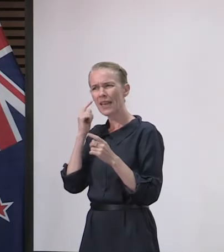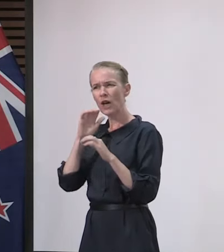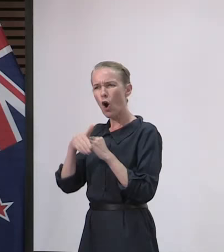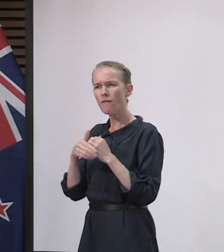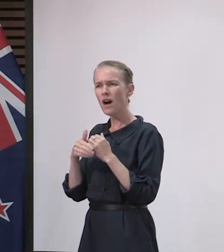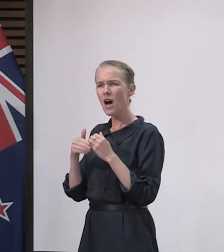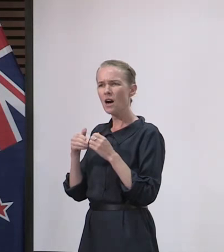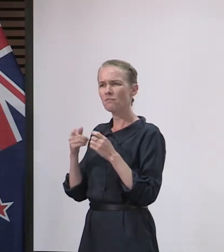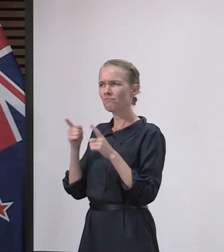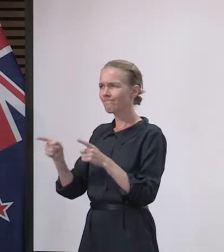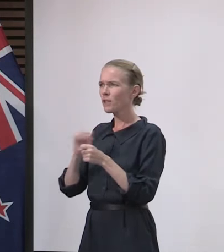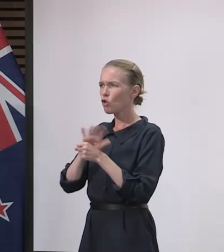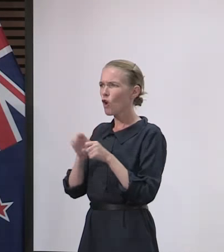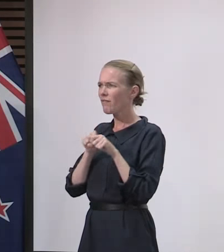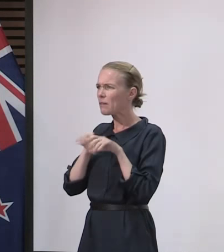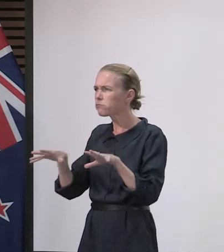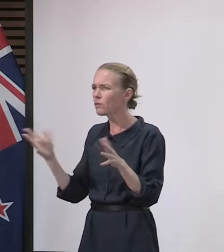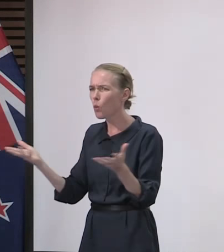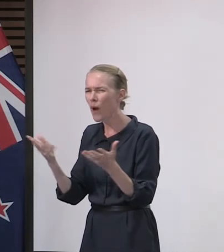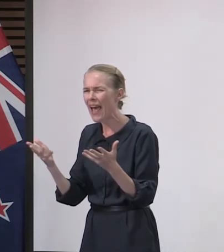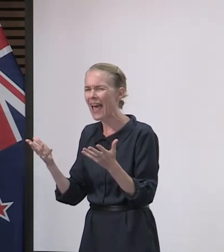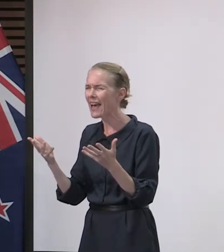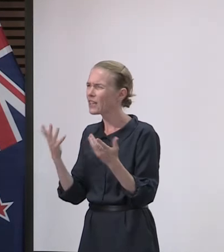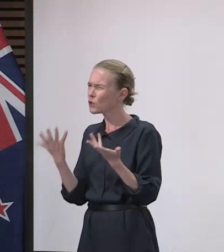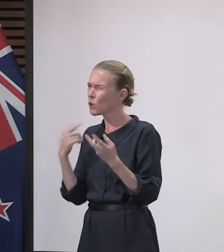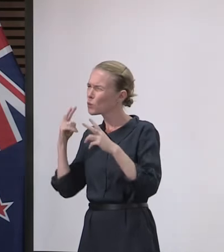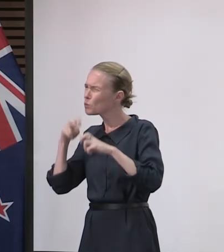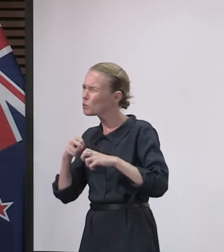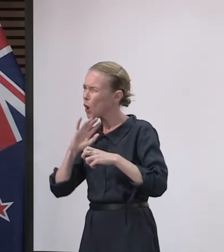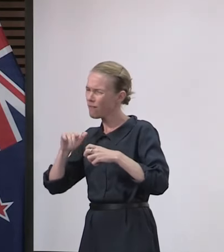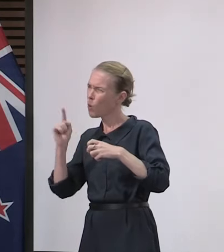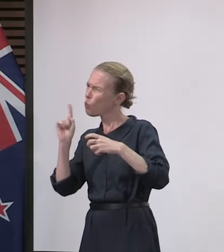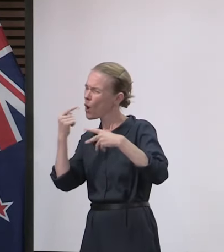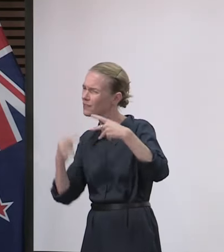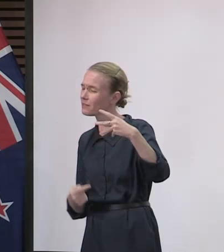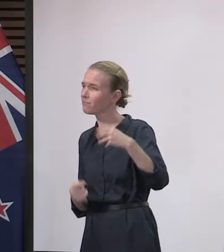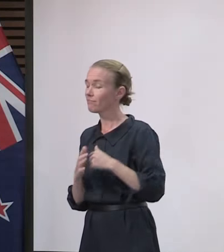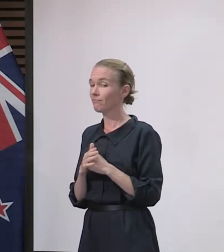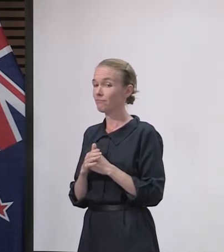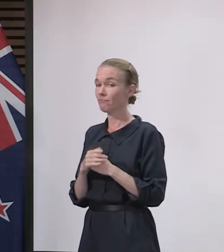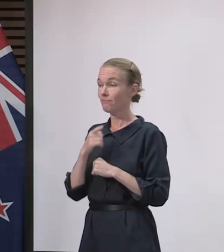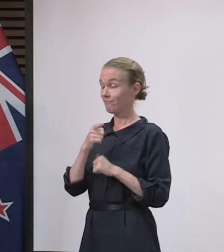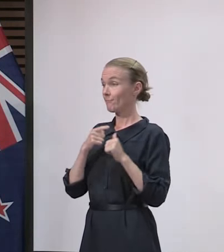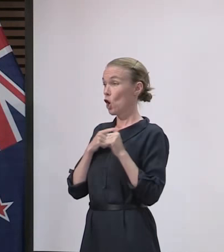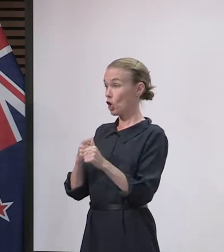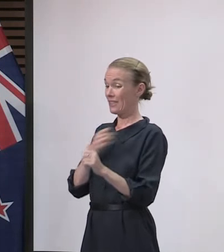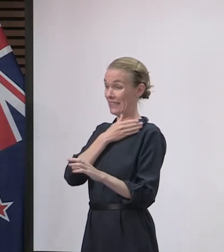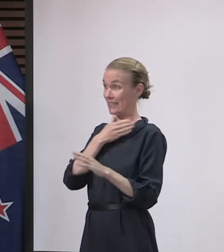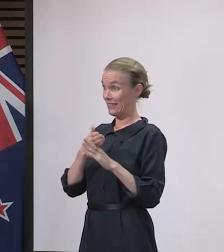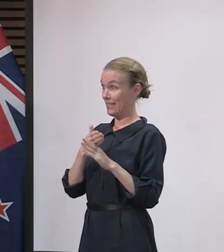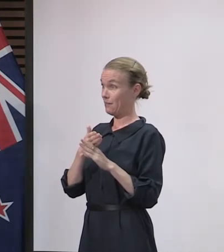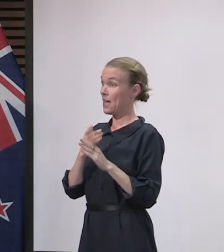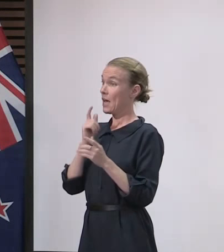stuff? What are the main issues that you're trying to look at? Well, different from the testing we have been doing to date, which has been still